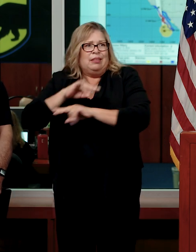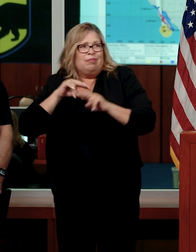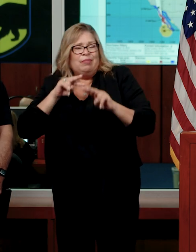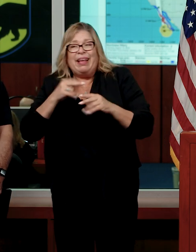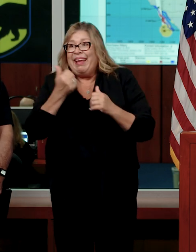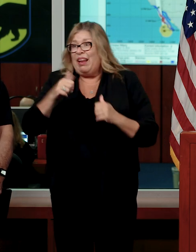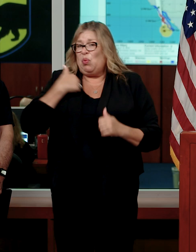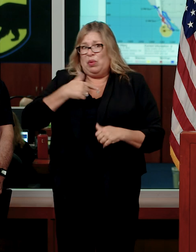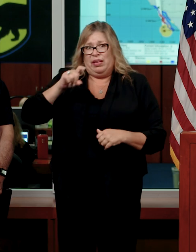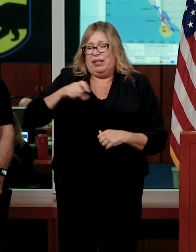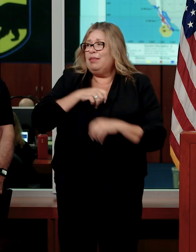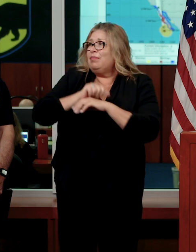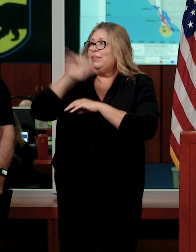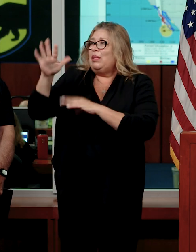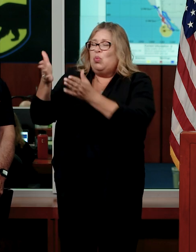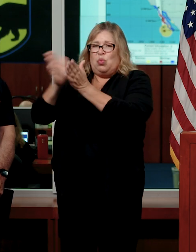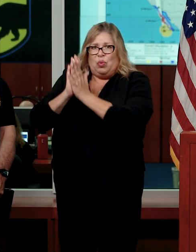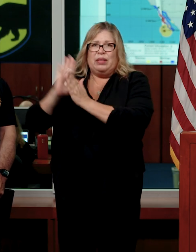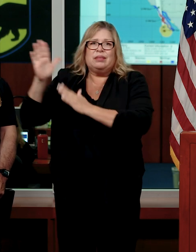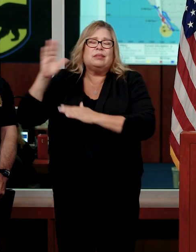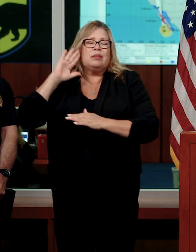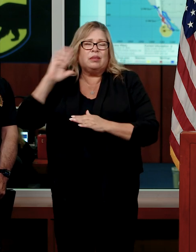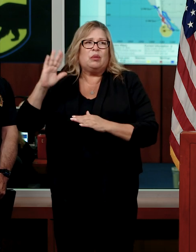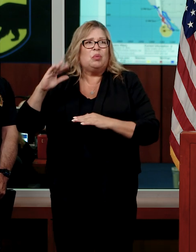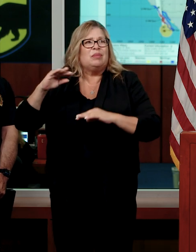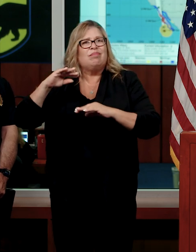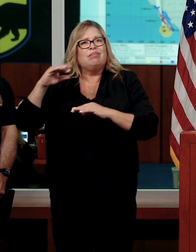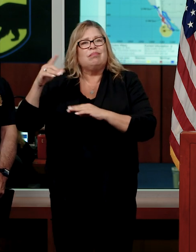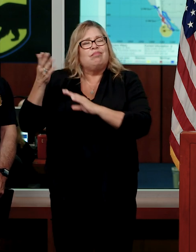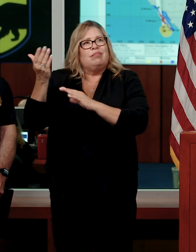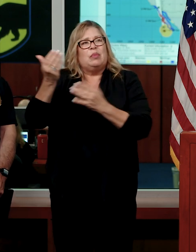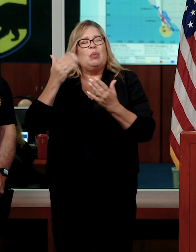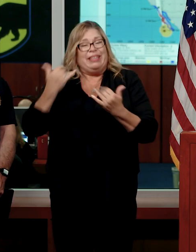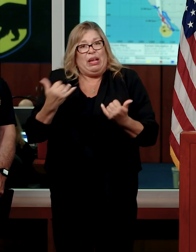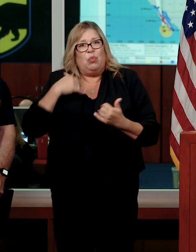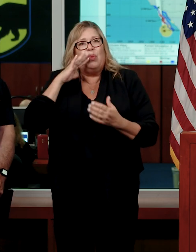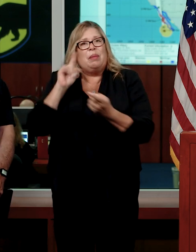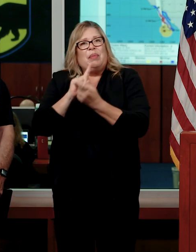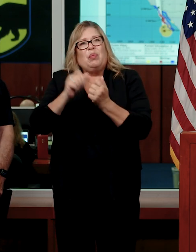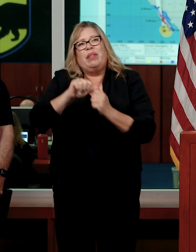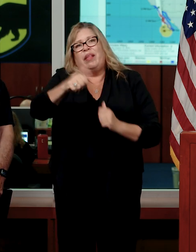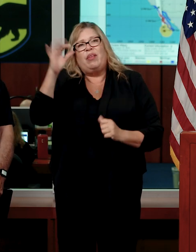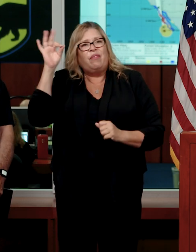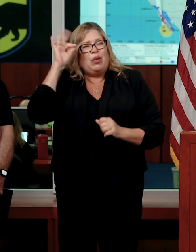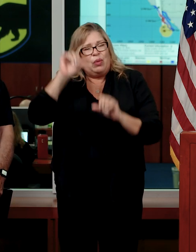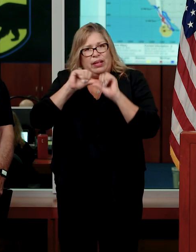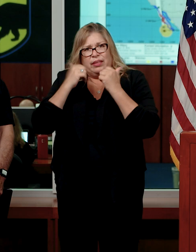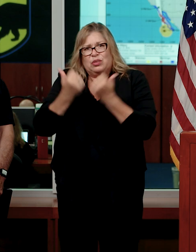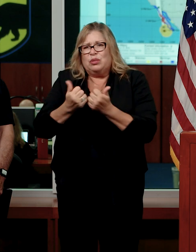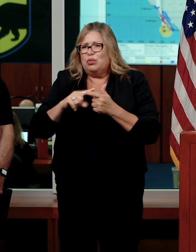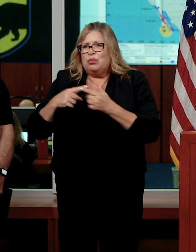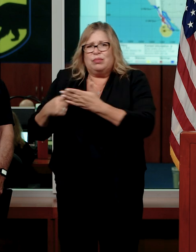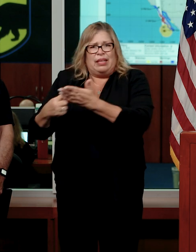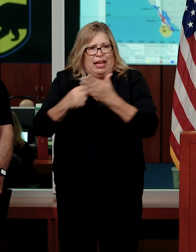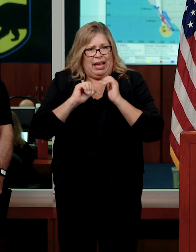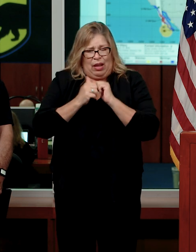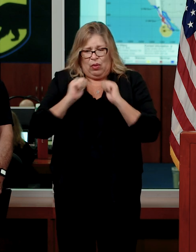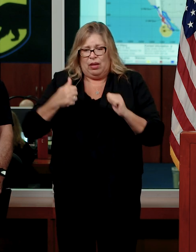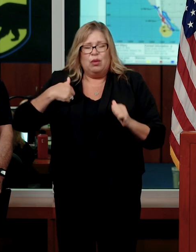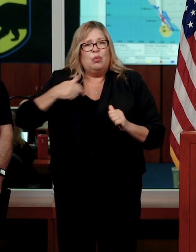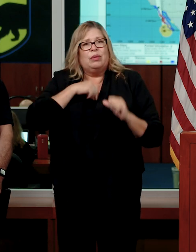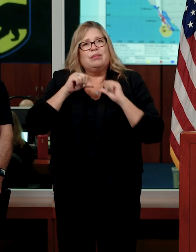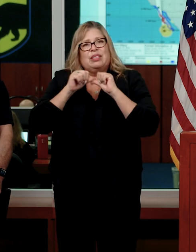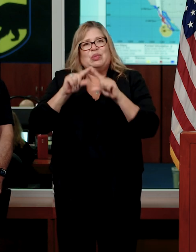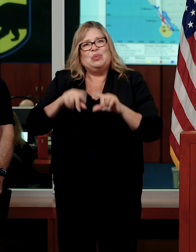to our requests. We will meet with other federal agencies today to discuss how we can continue to support